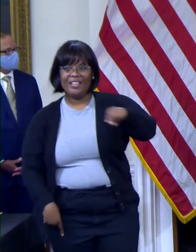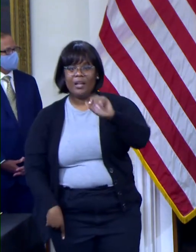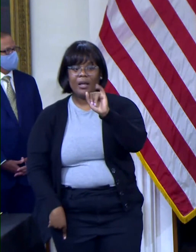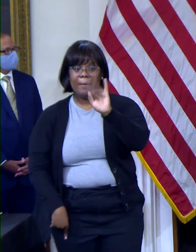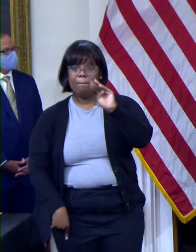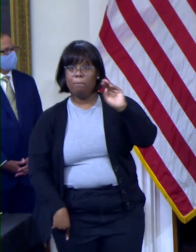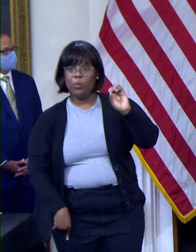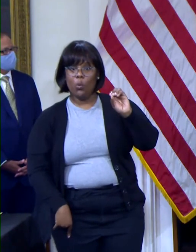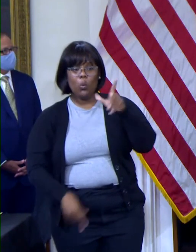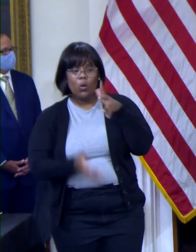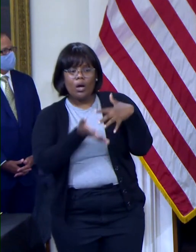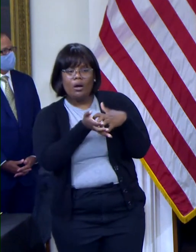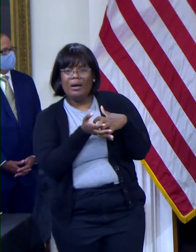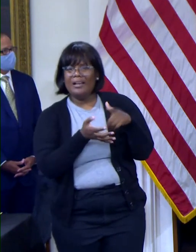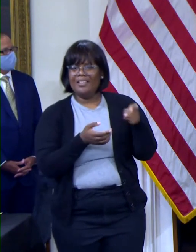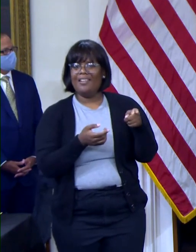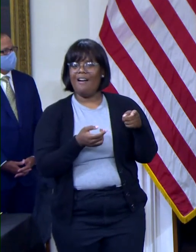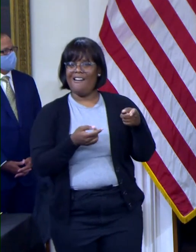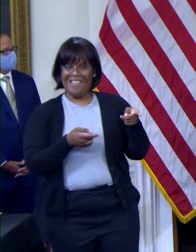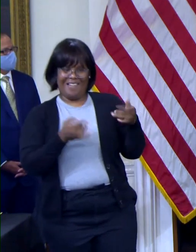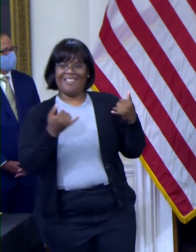the state for the people who are most vulnerable.